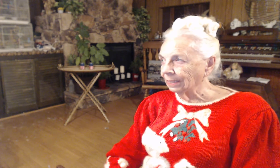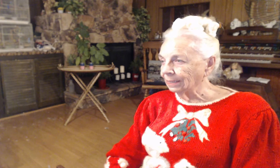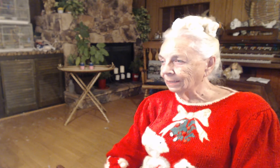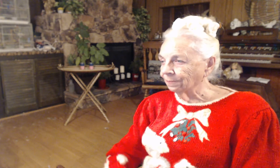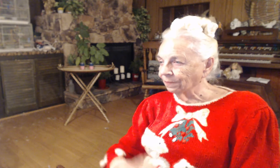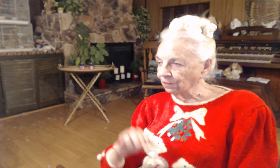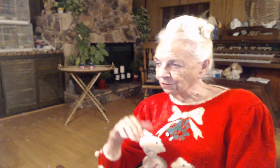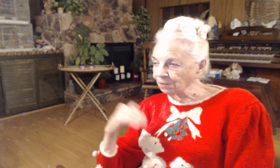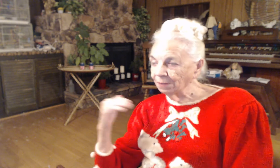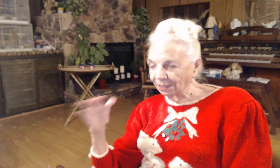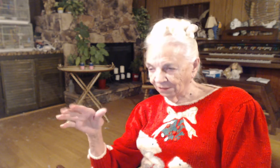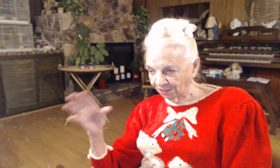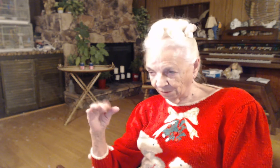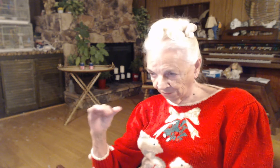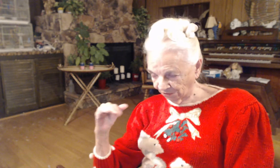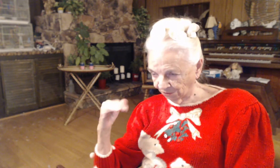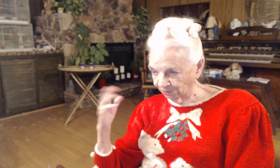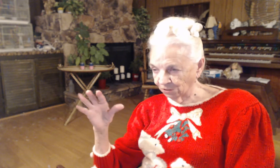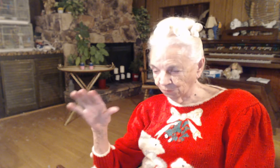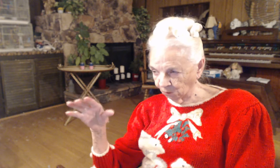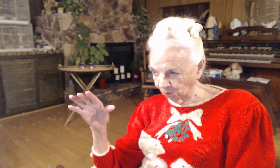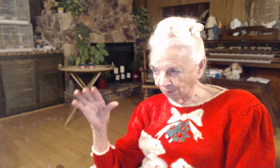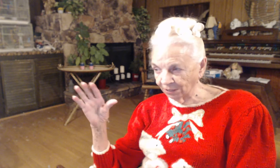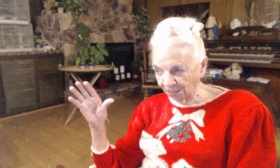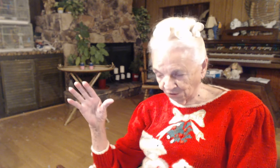There's somebody that comes to this program occasionally,